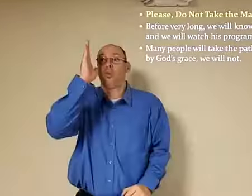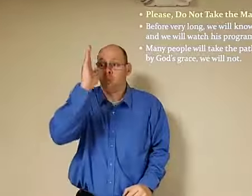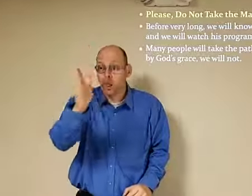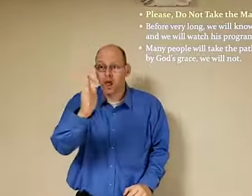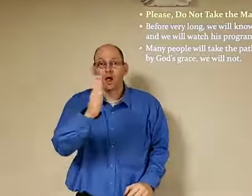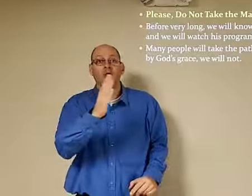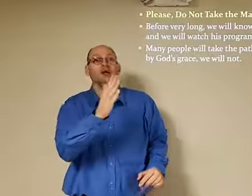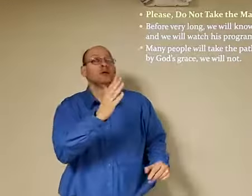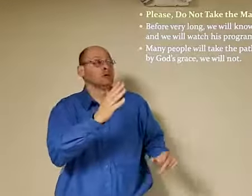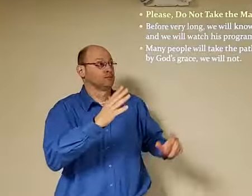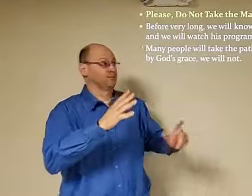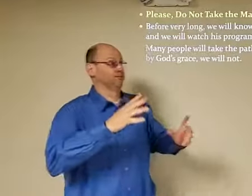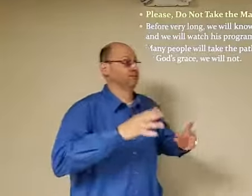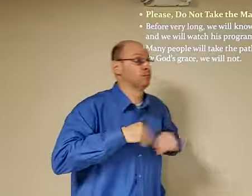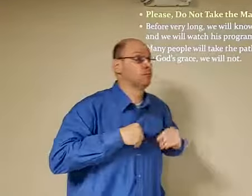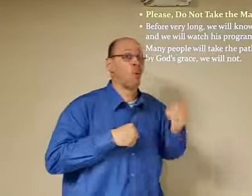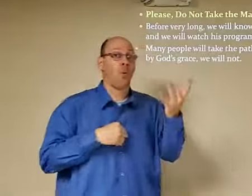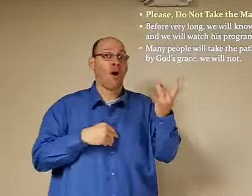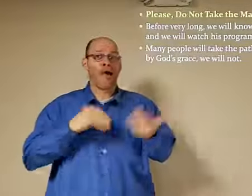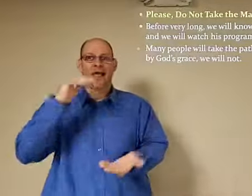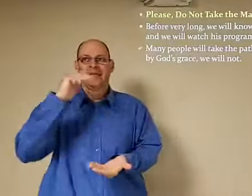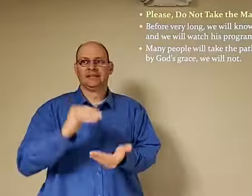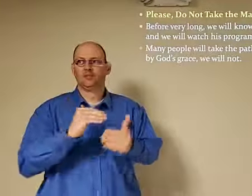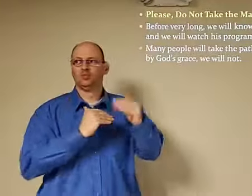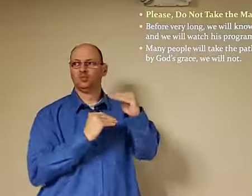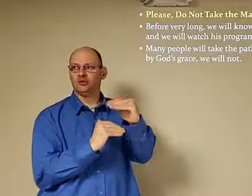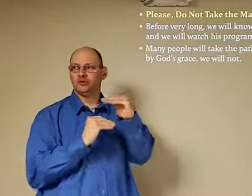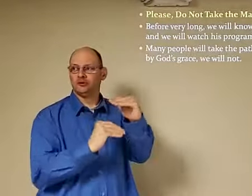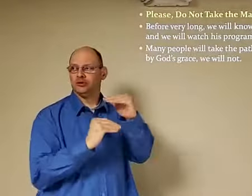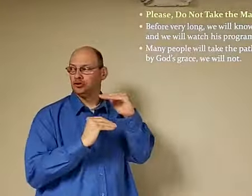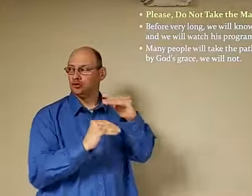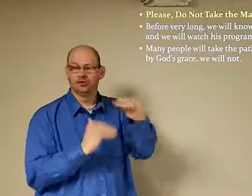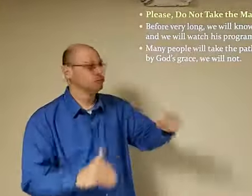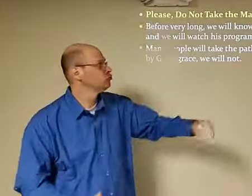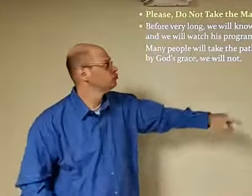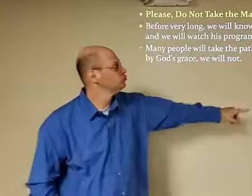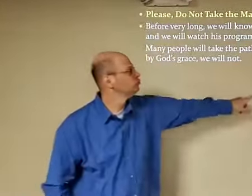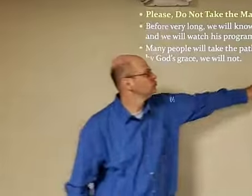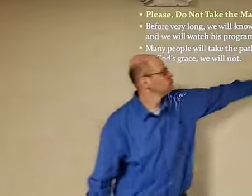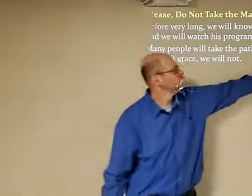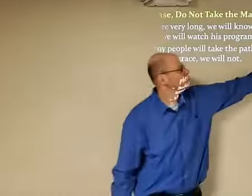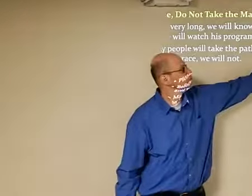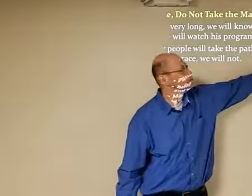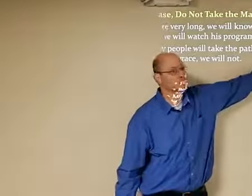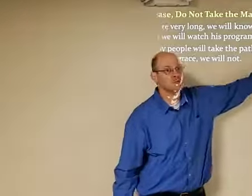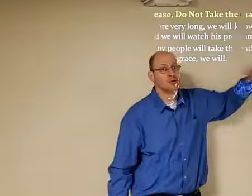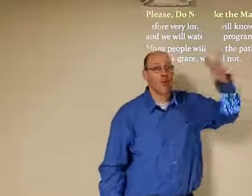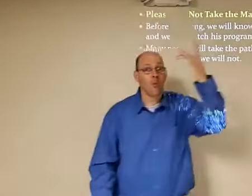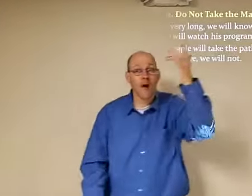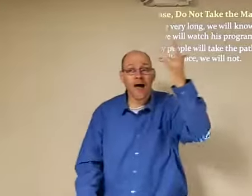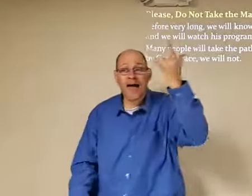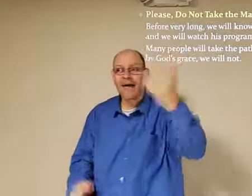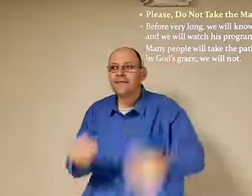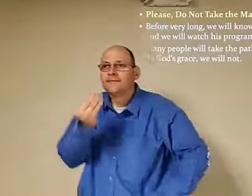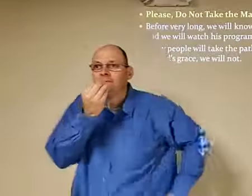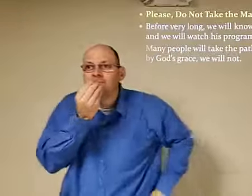there will be people who will take the easy way out it's called the path of least